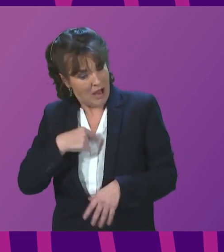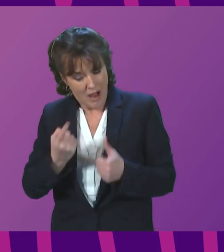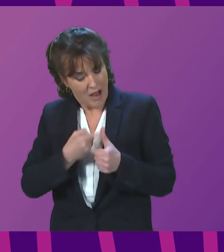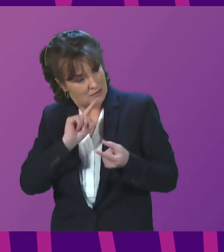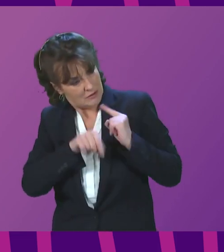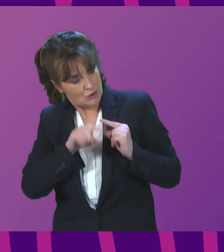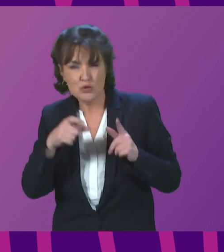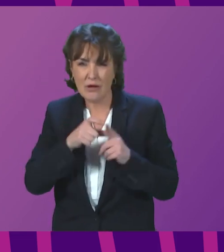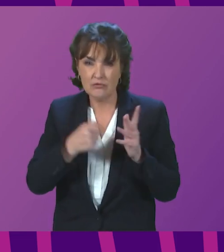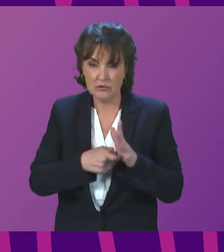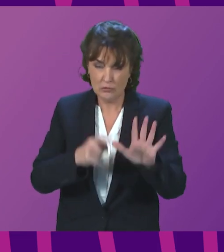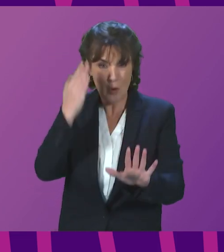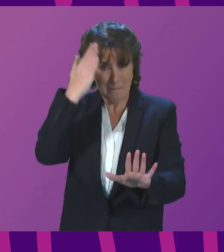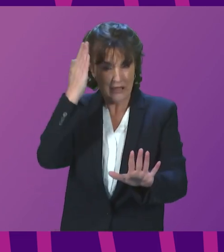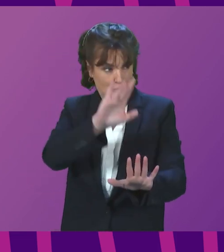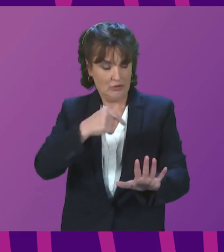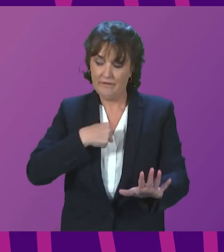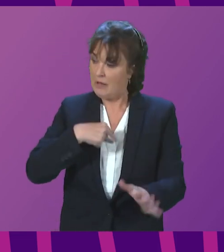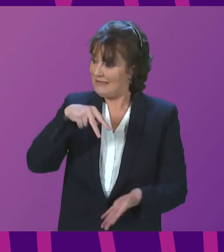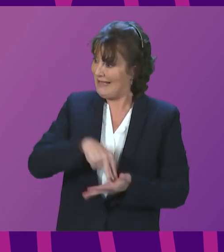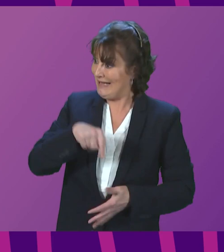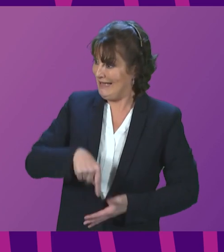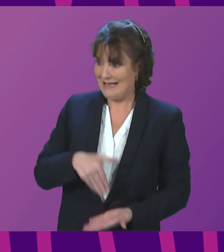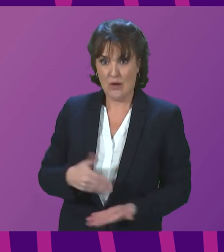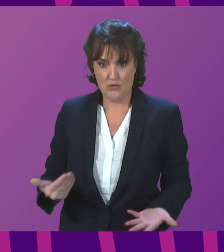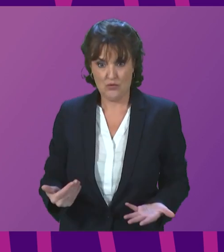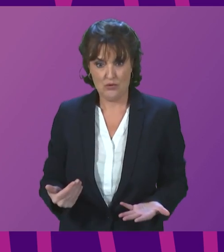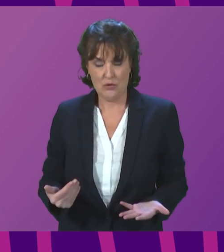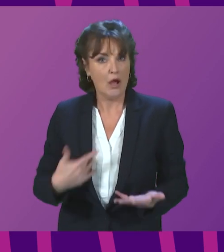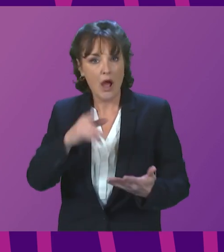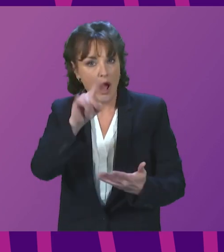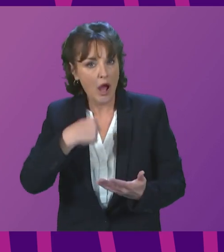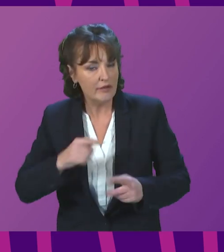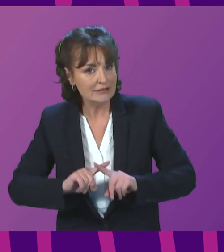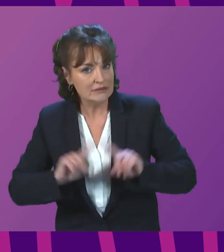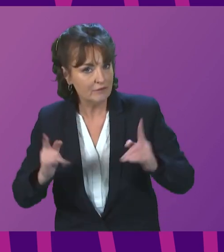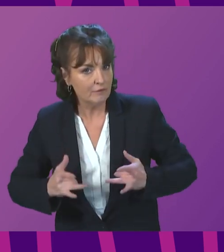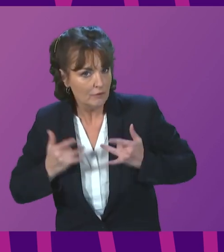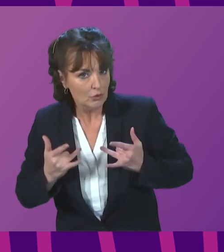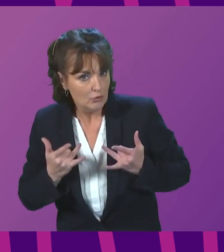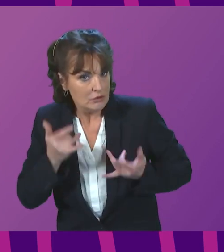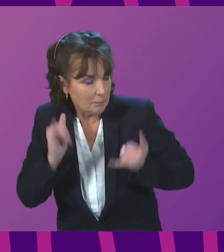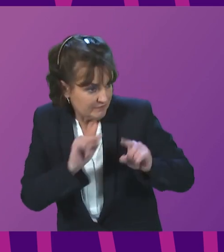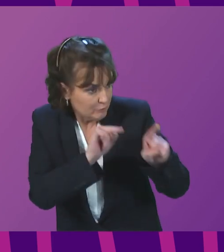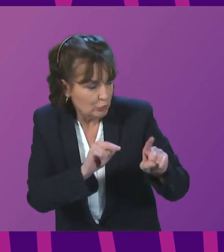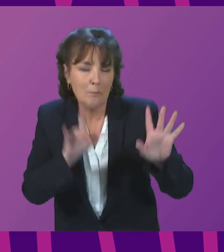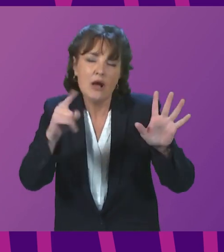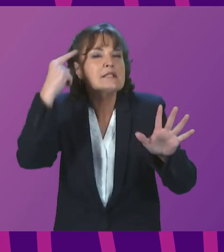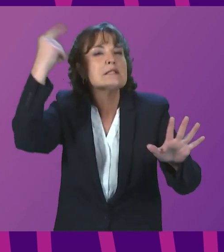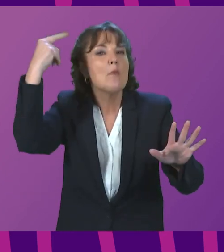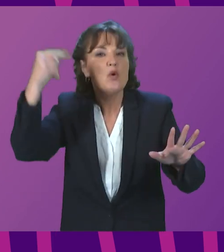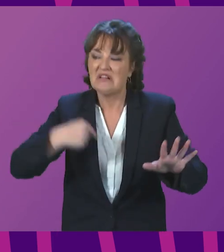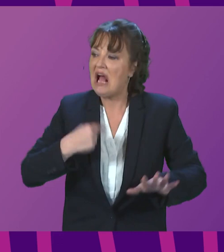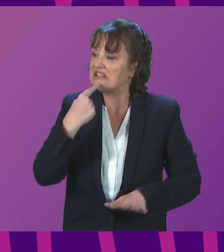Ross. If I was to stand here right now, which I'm obviously, I take a different view on some of these things, but even if I was to stand here right now and say,